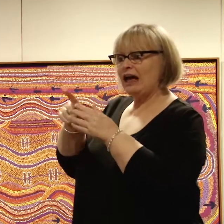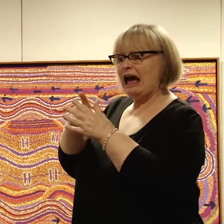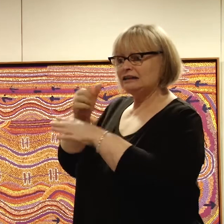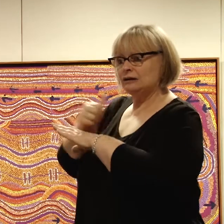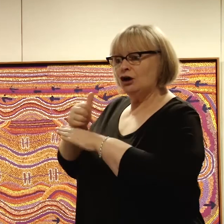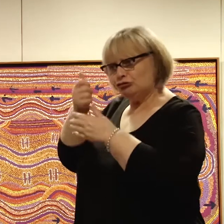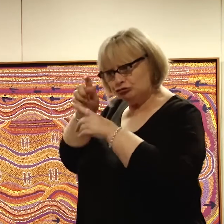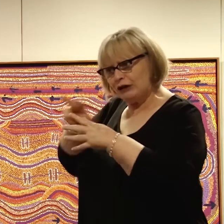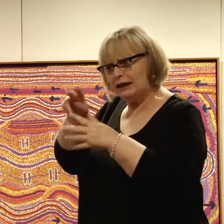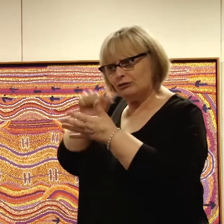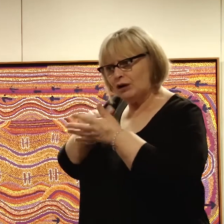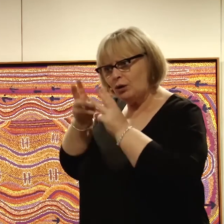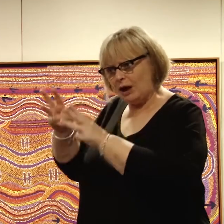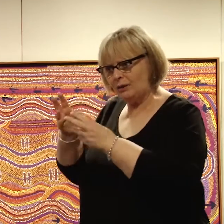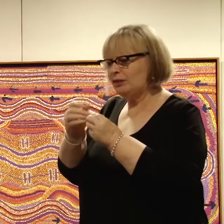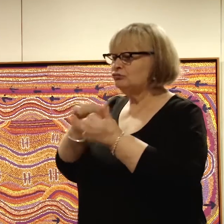the ad in that way.